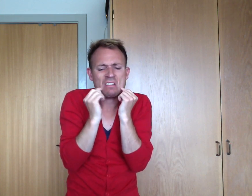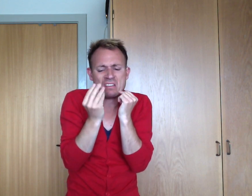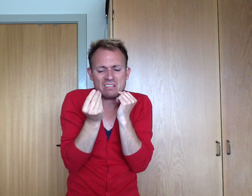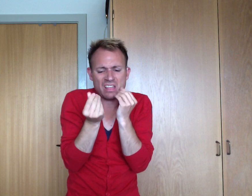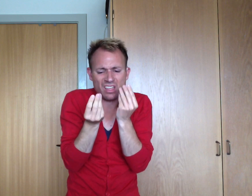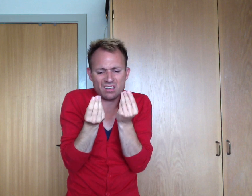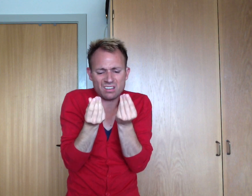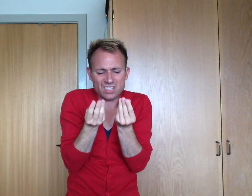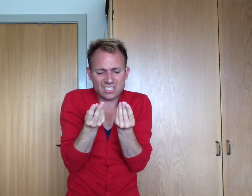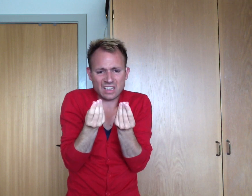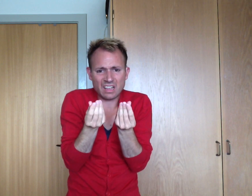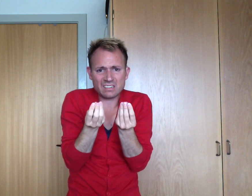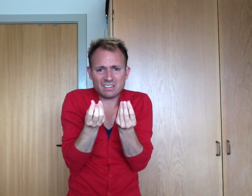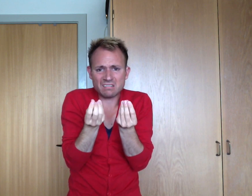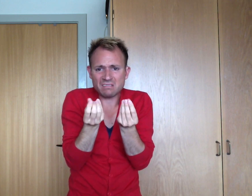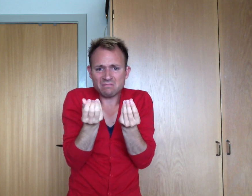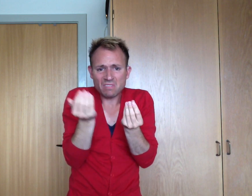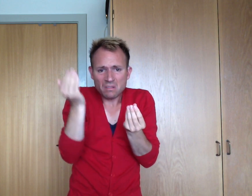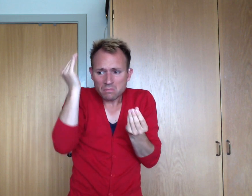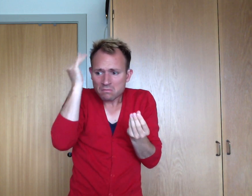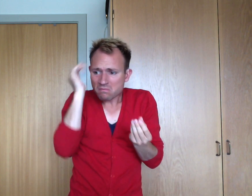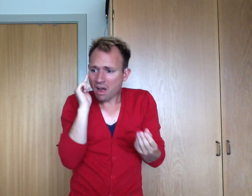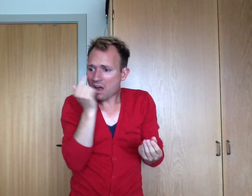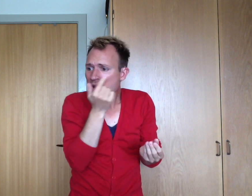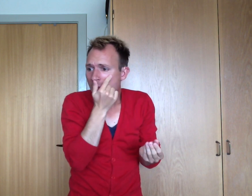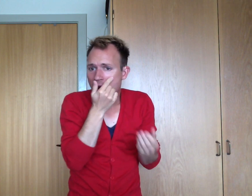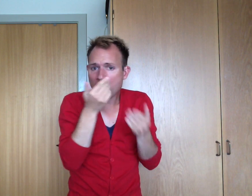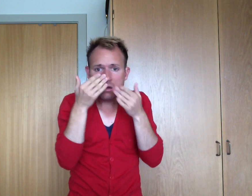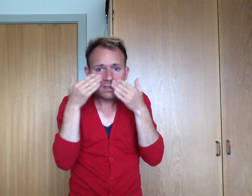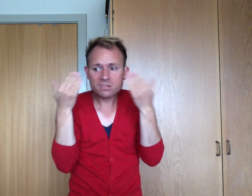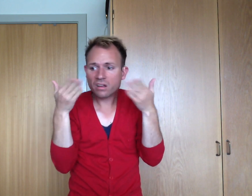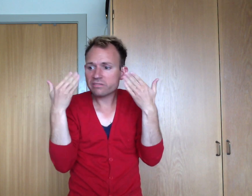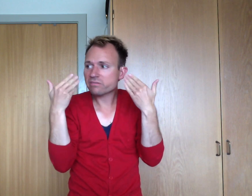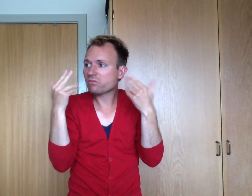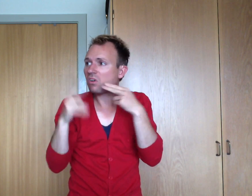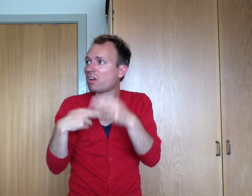turned to dust And I just knew my eyes were drying up forever